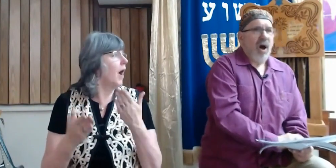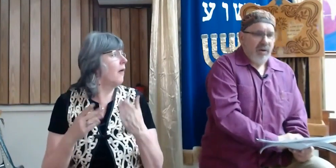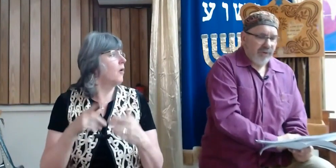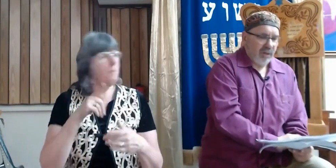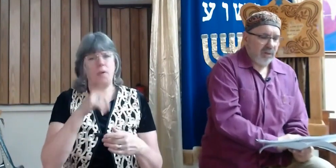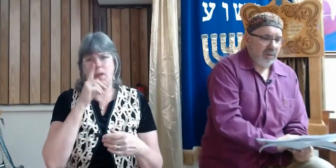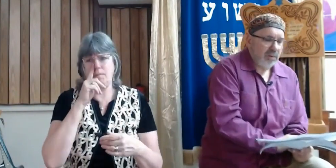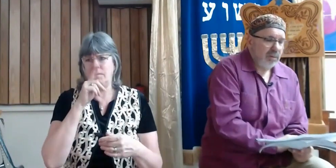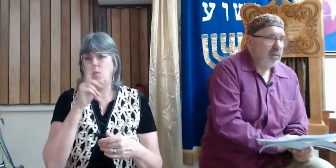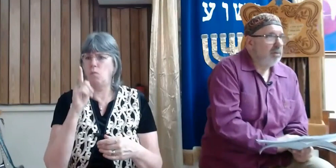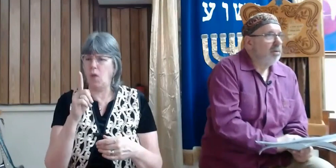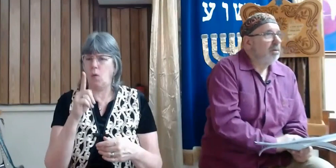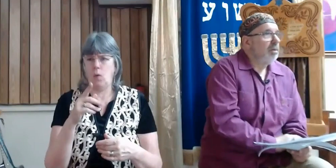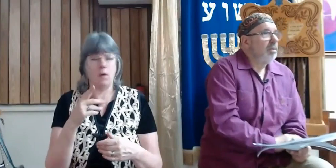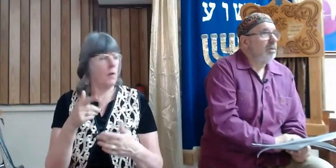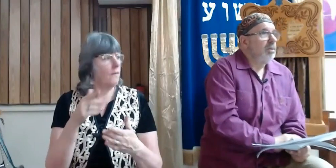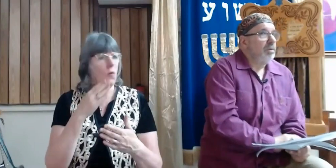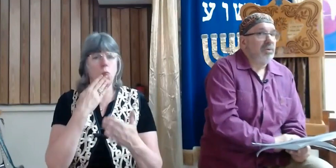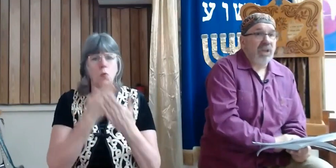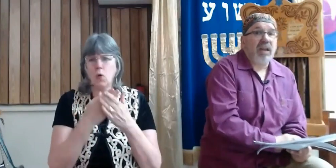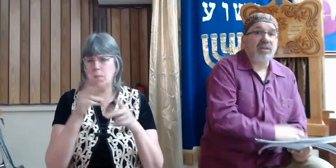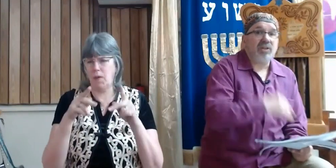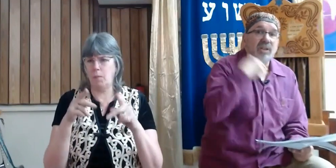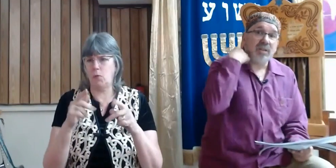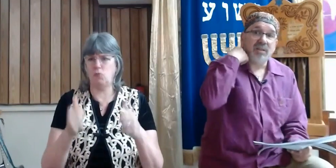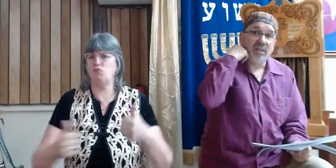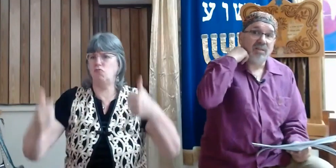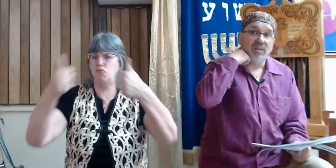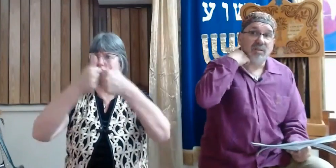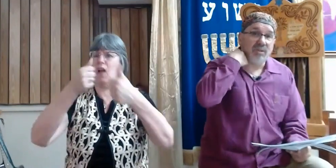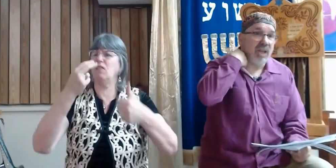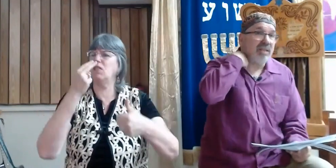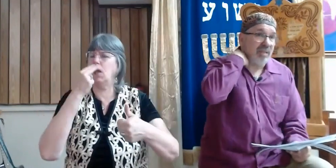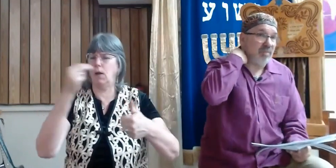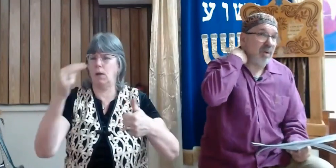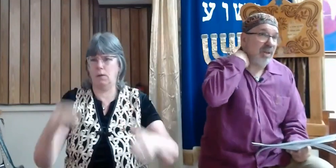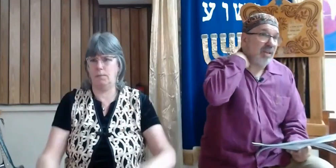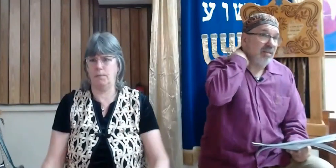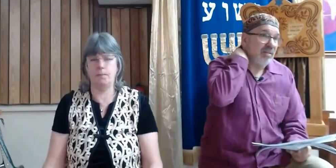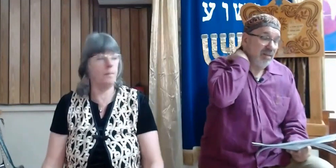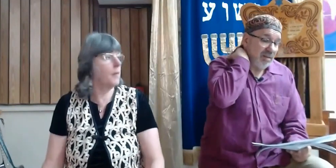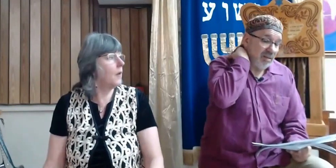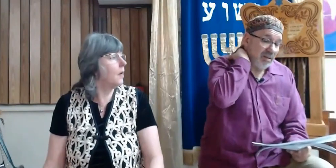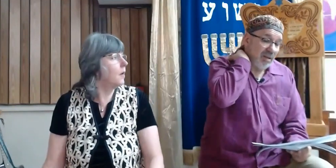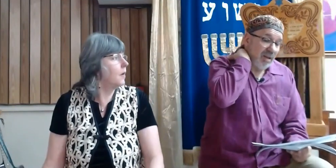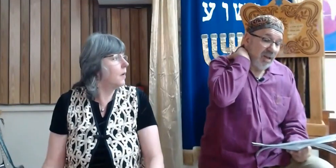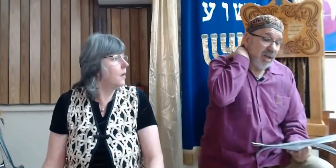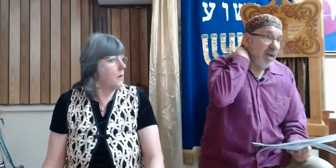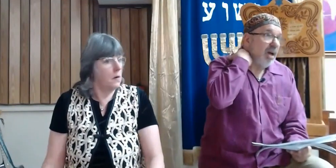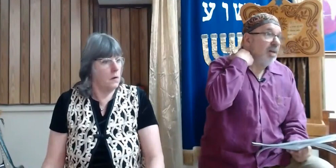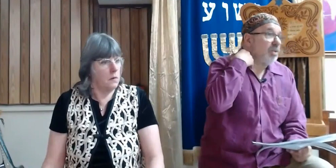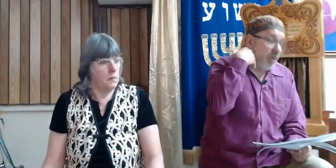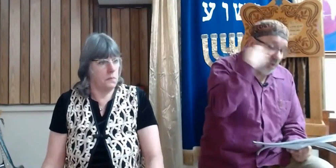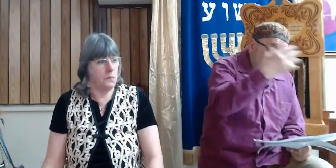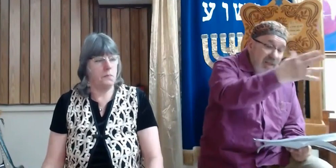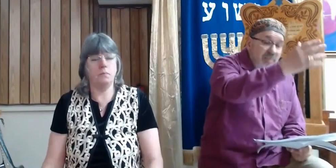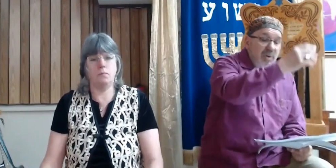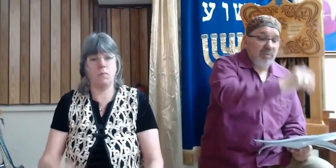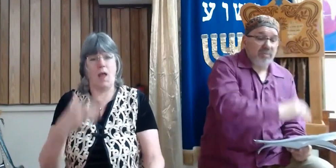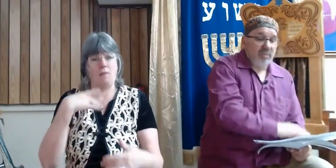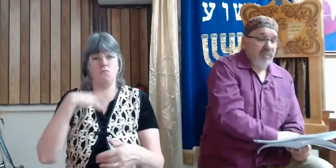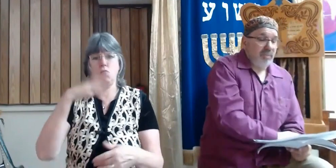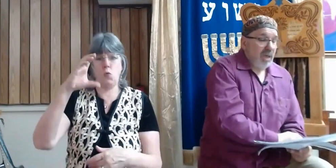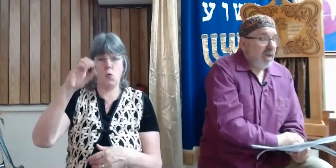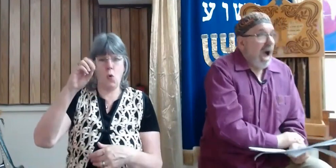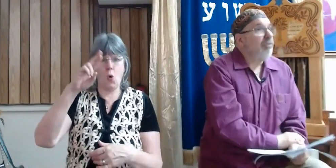Bonhoeffer who challenged the Nazi party. Corey Ten Boom. Corey Ten